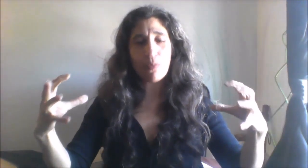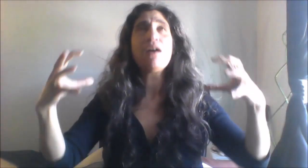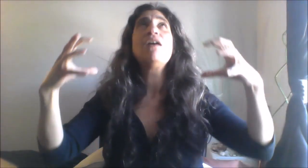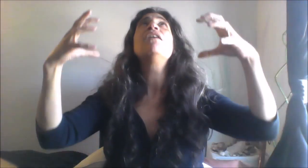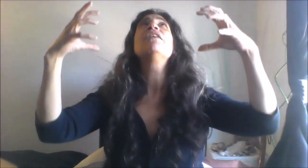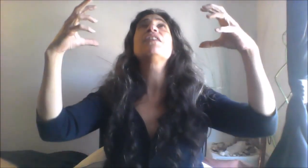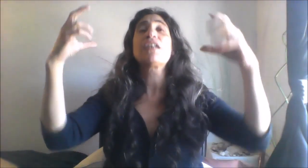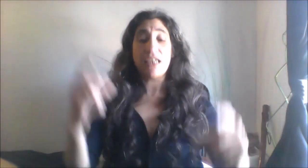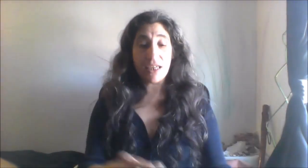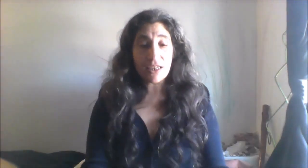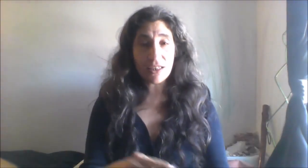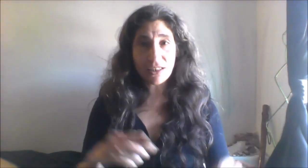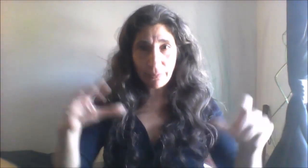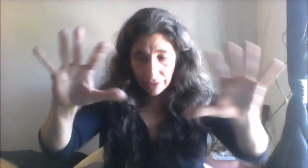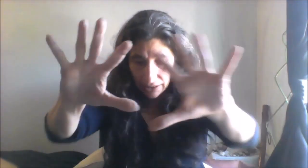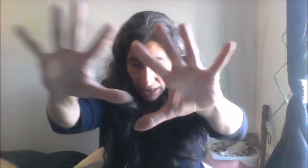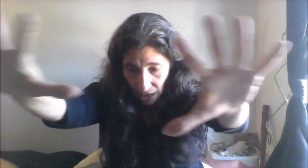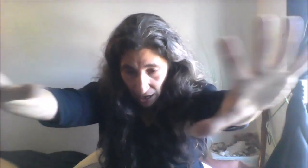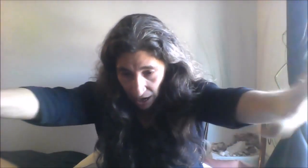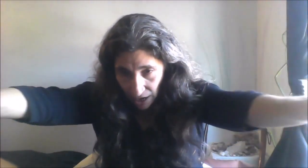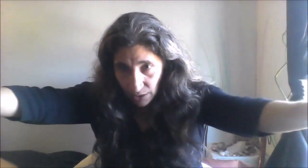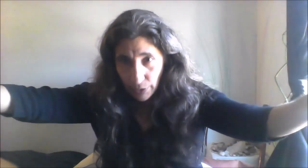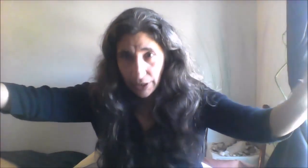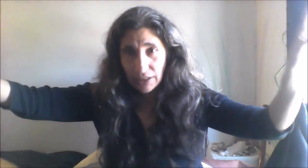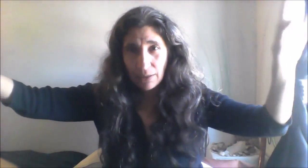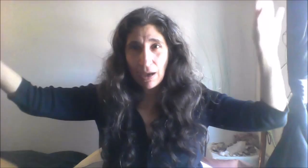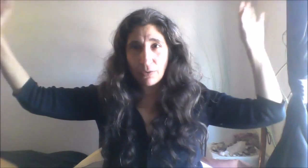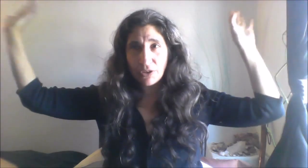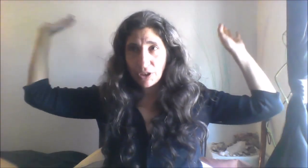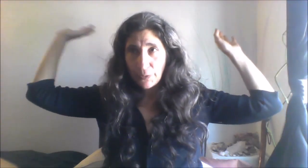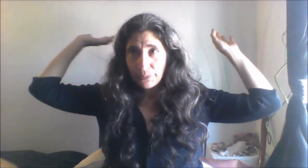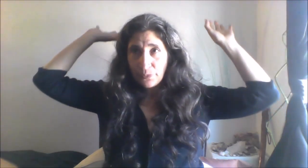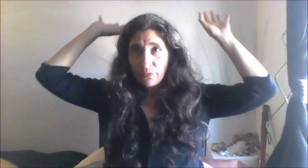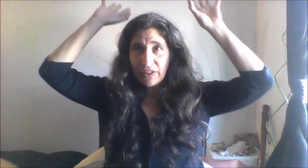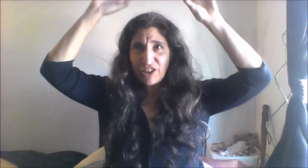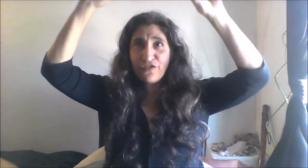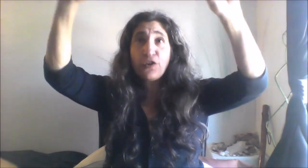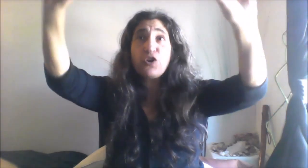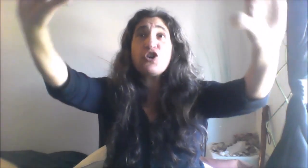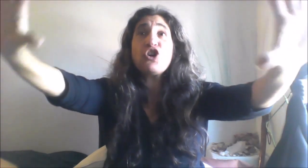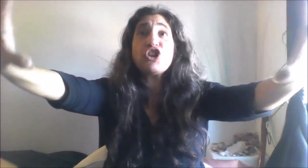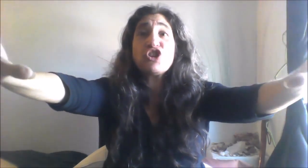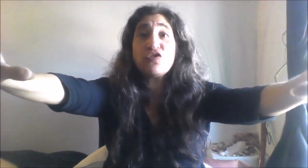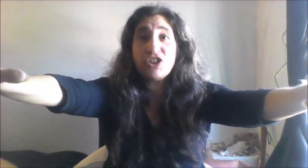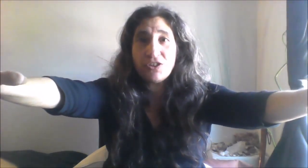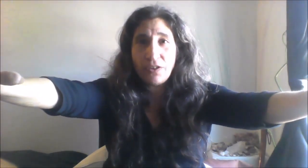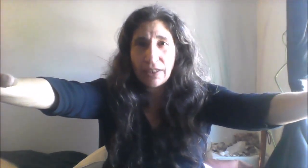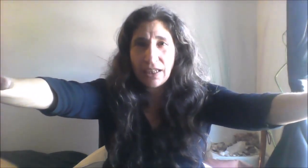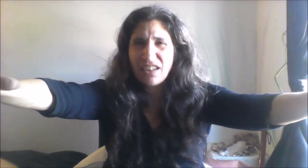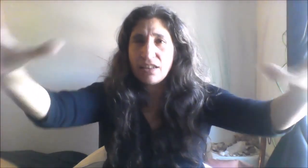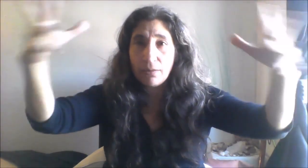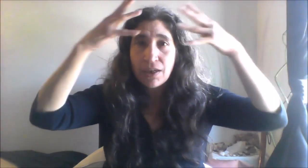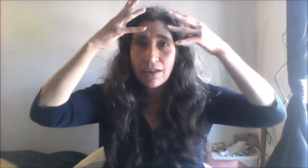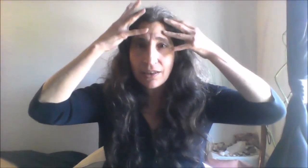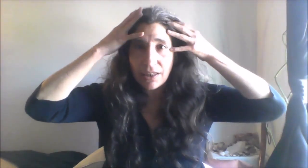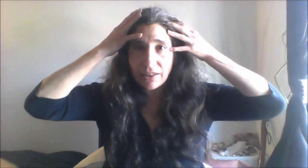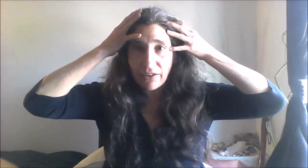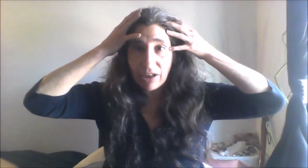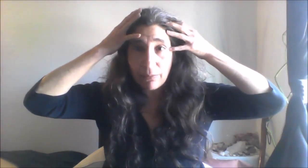the king is about the outer about the furthest reaches of the kingdom in the etheric